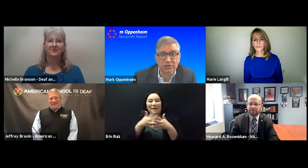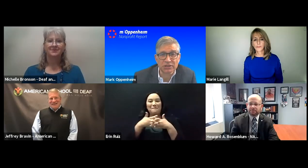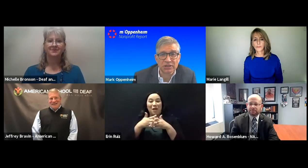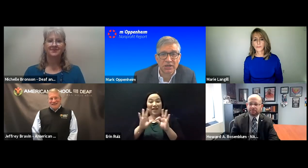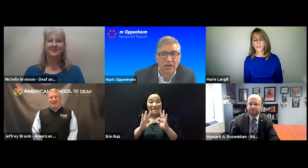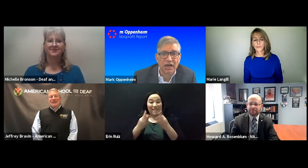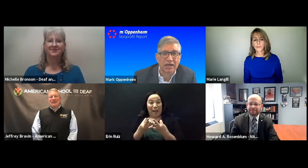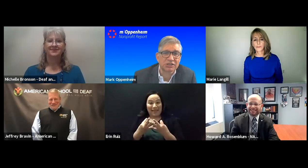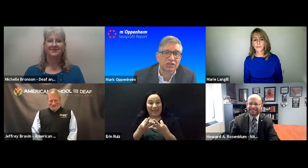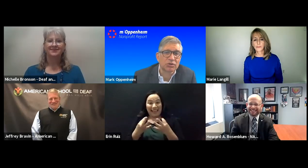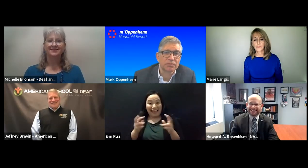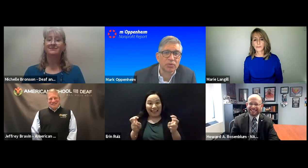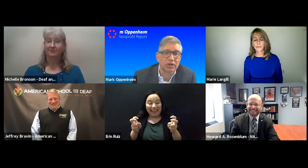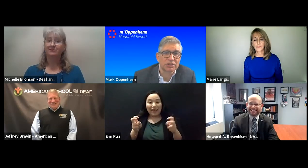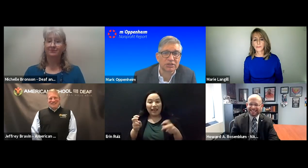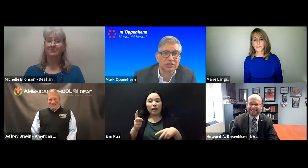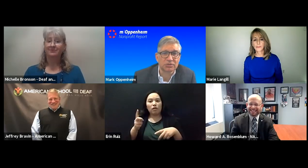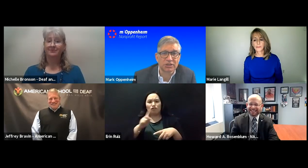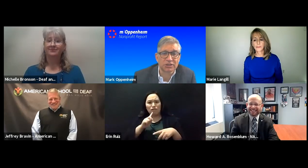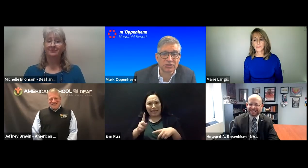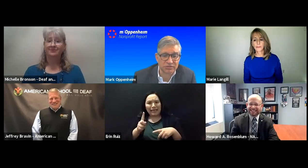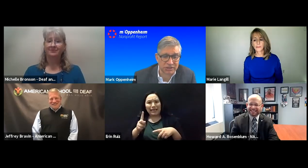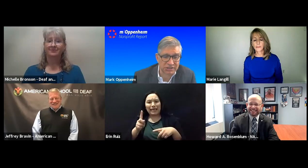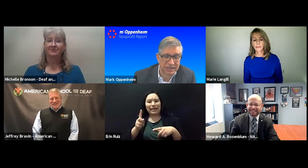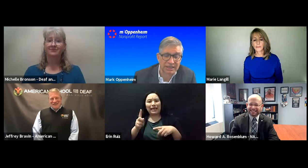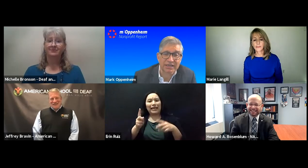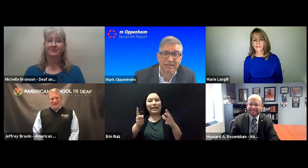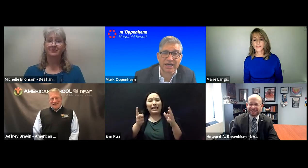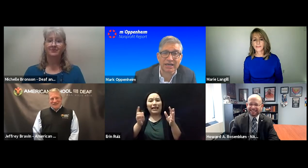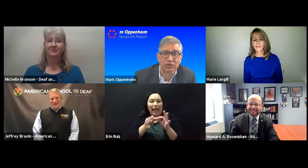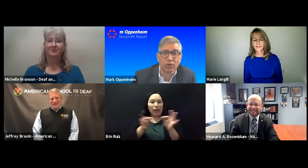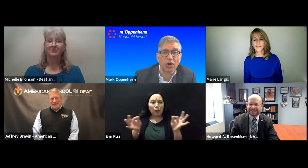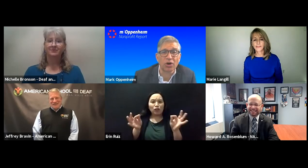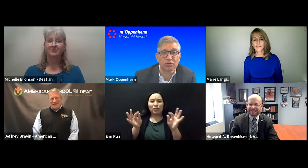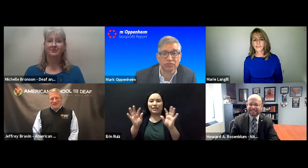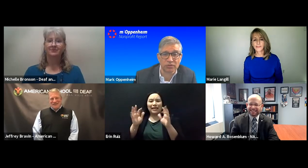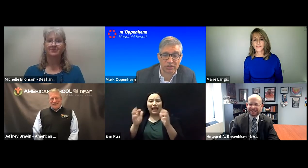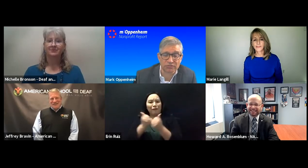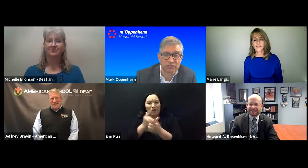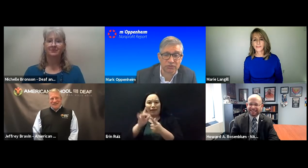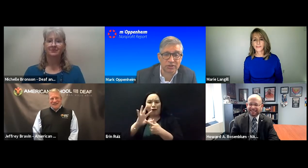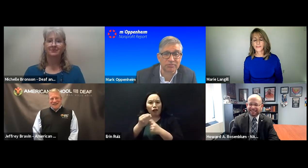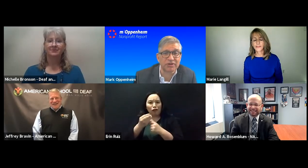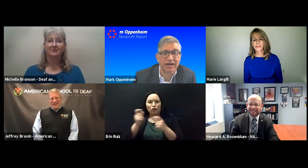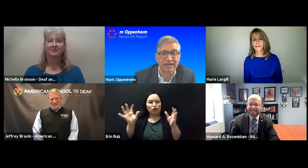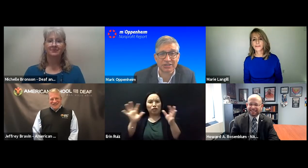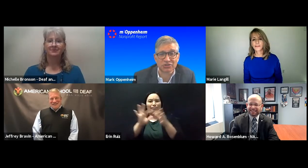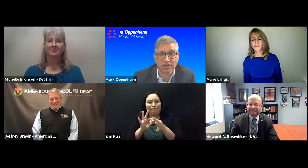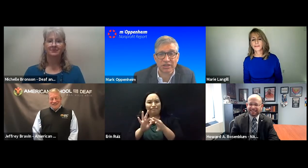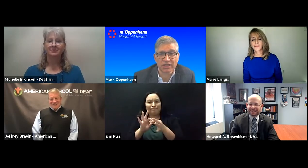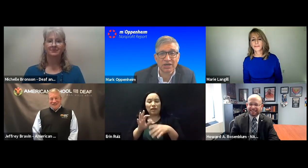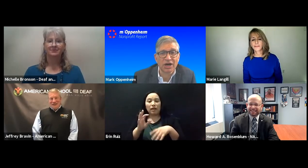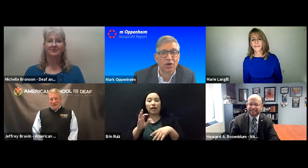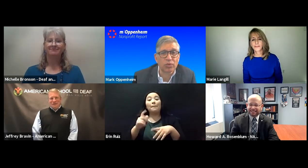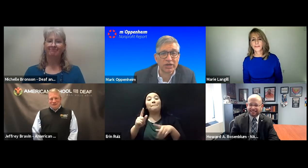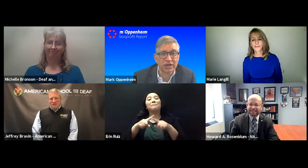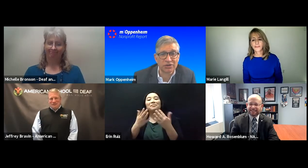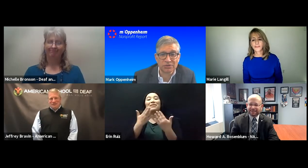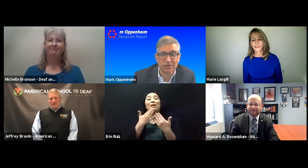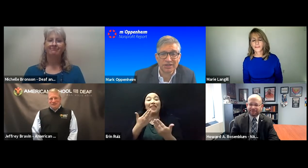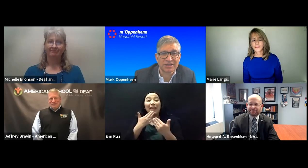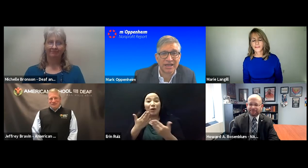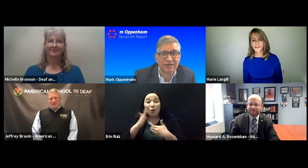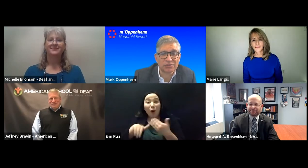in language is so important to inclusiveness. And I'd like to thank you all for providing us with a